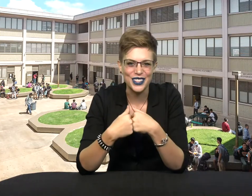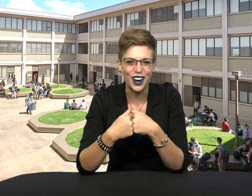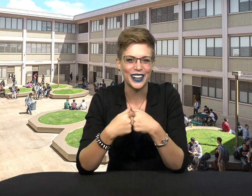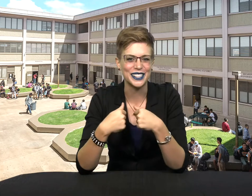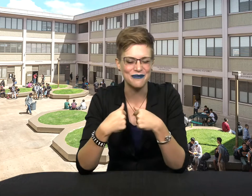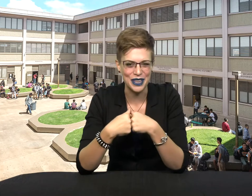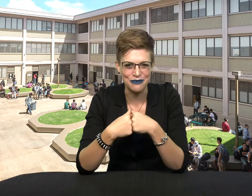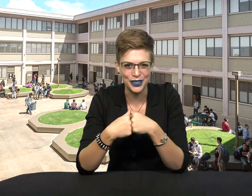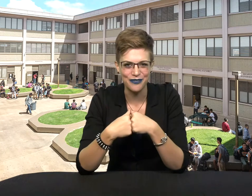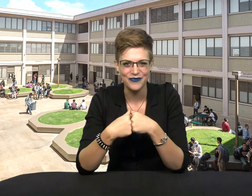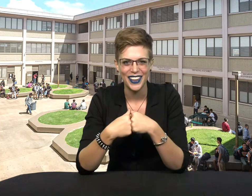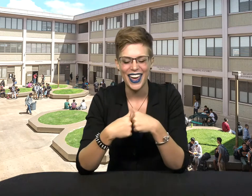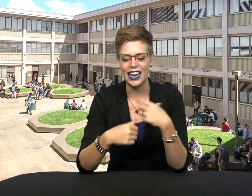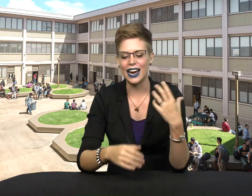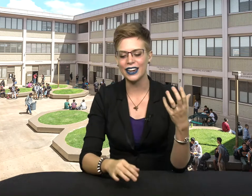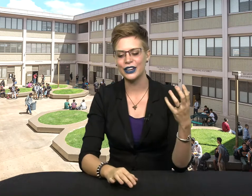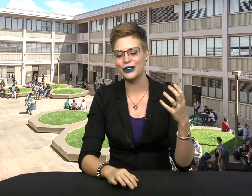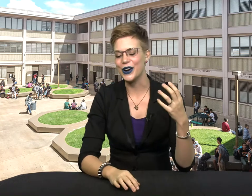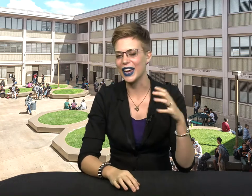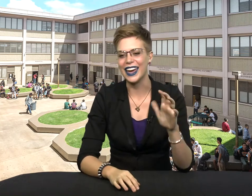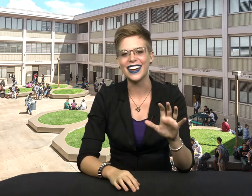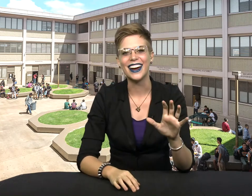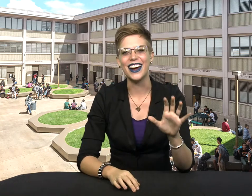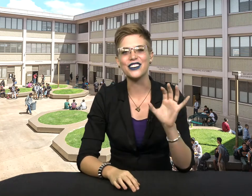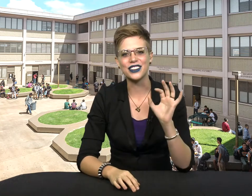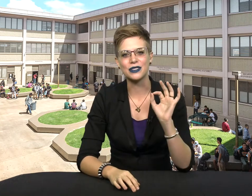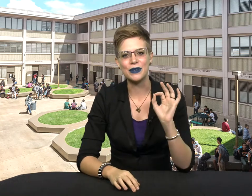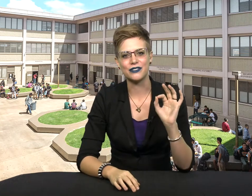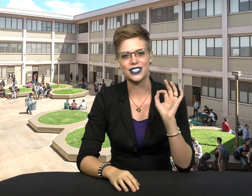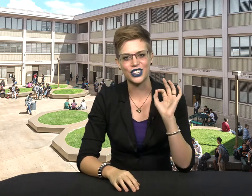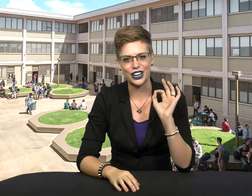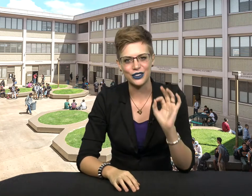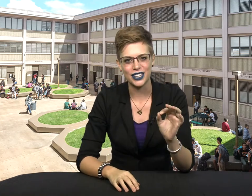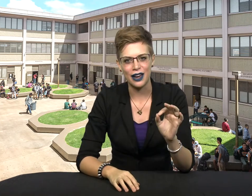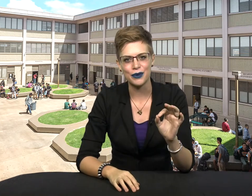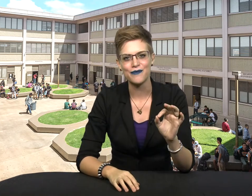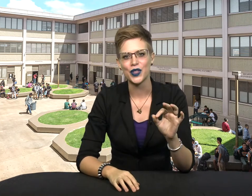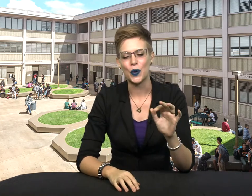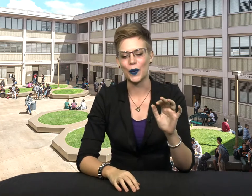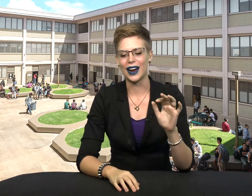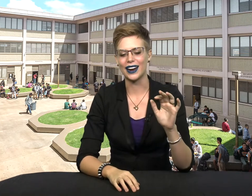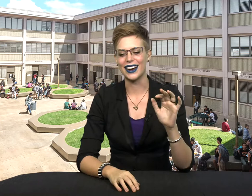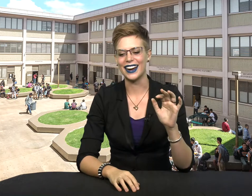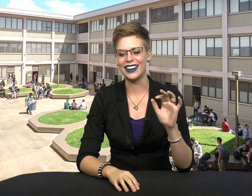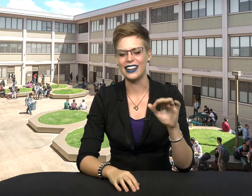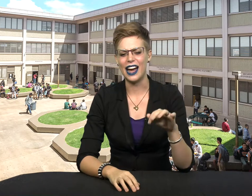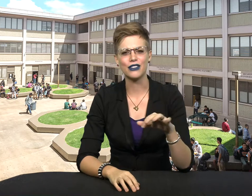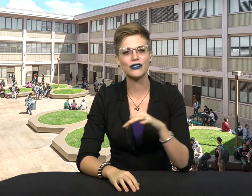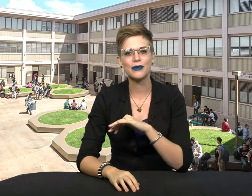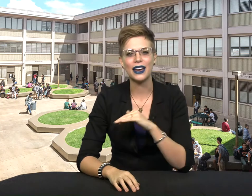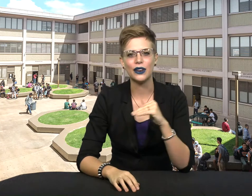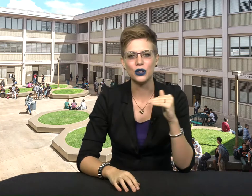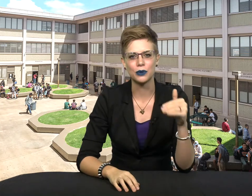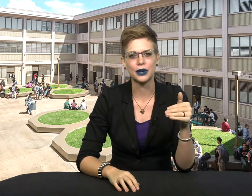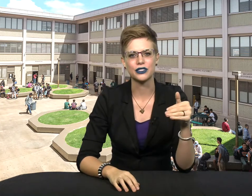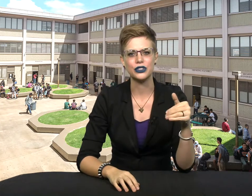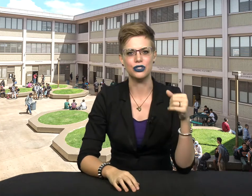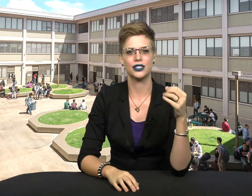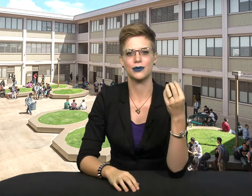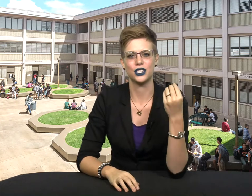talking to people. And I know, okay, I know there's a bit of a stereotype where, have you ever met an older person who just seems to